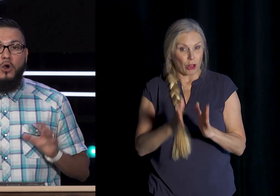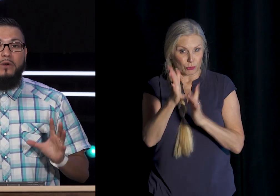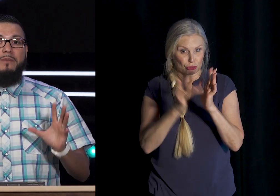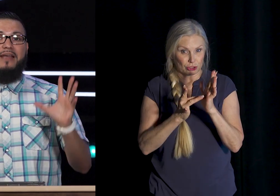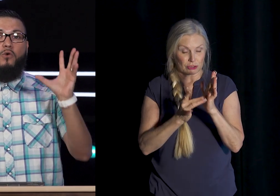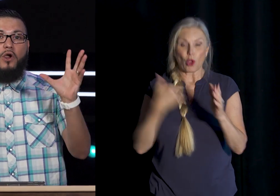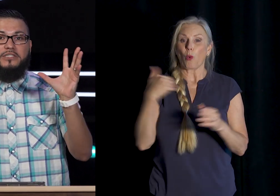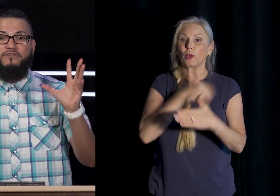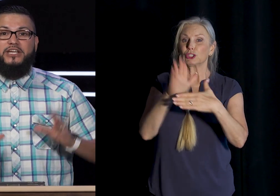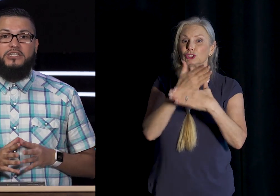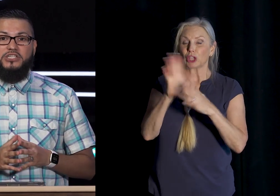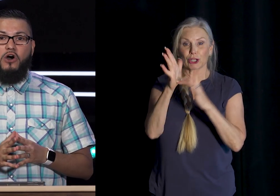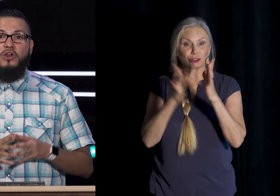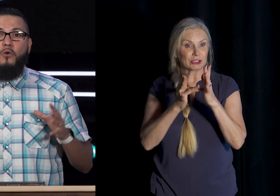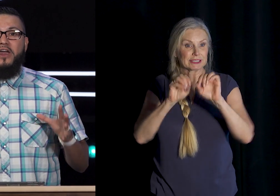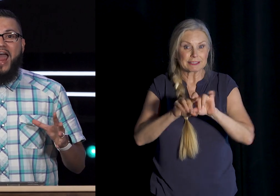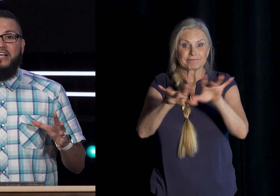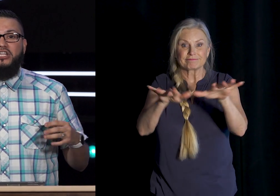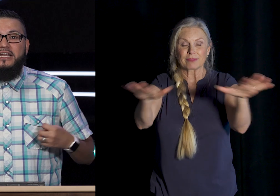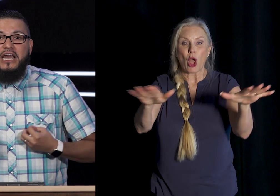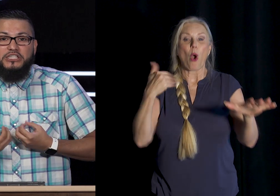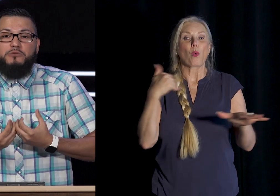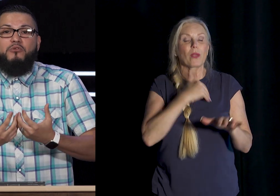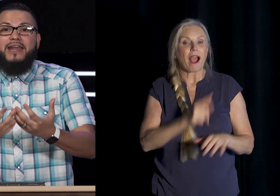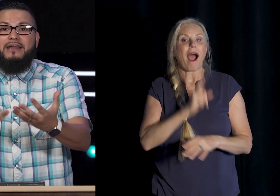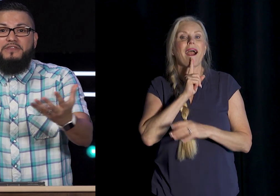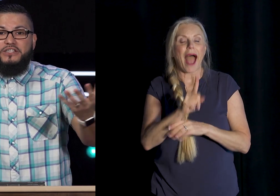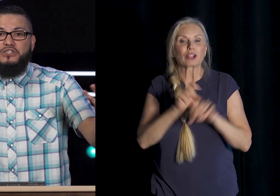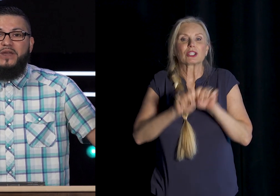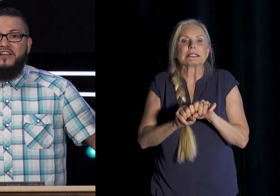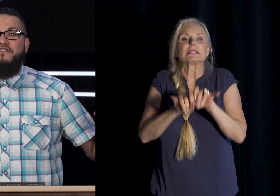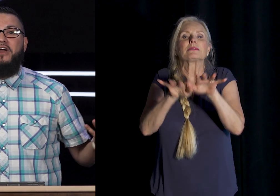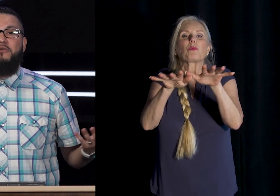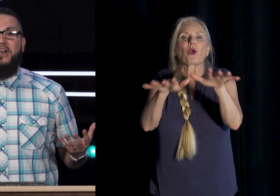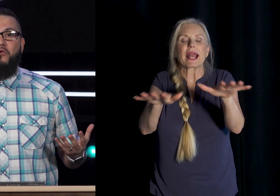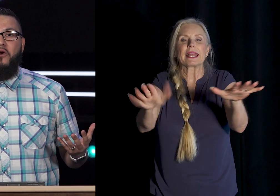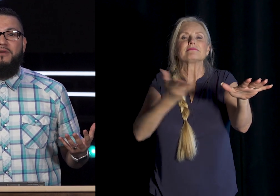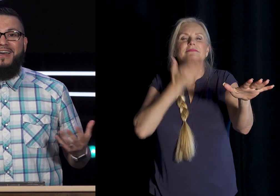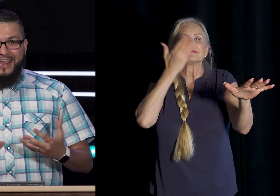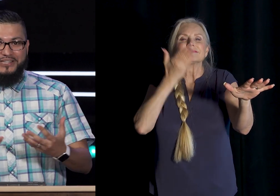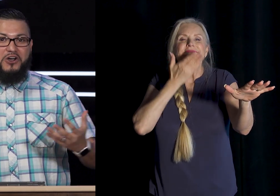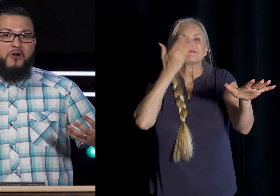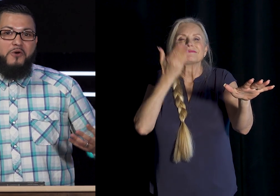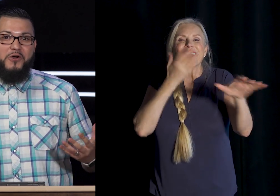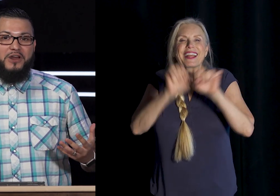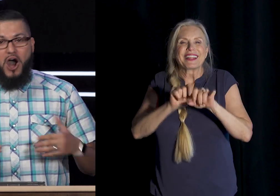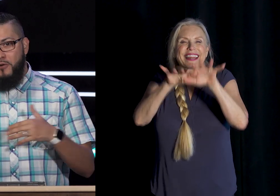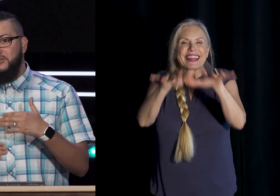When we make The works of Jesus Known We are actually Spreading this sweet Fragrant aroma Into our world Almost